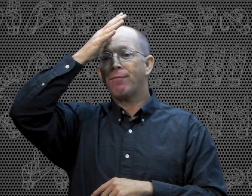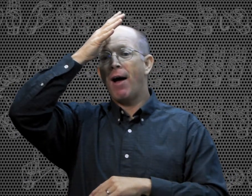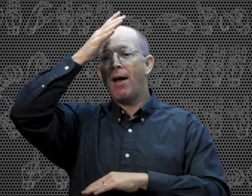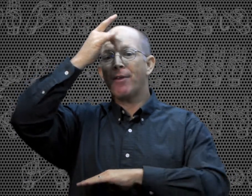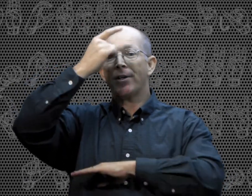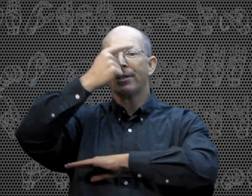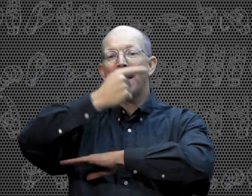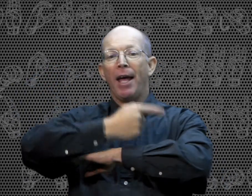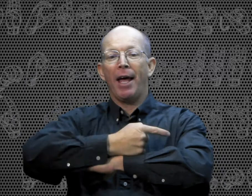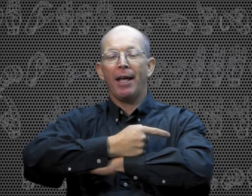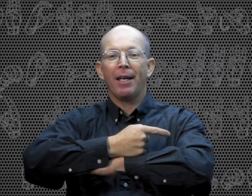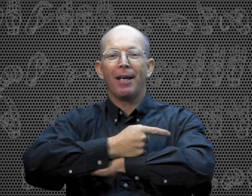Father's Day.